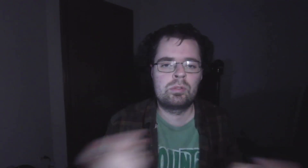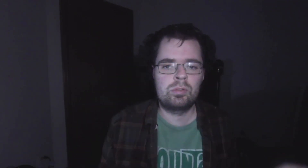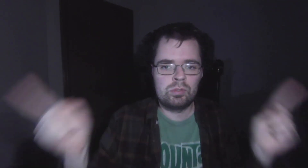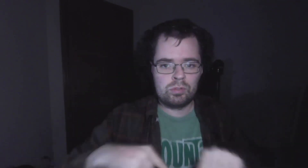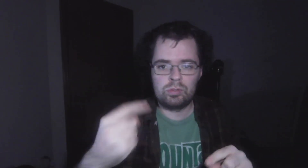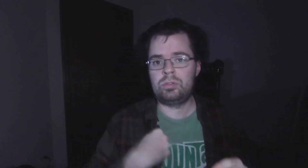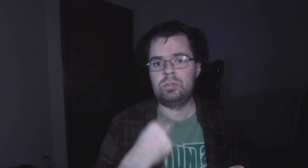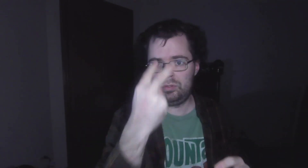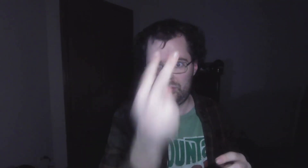see you.